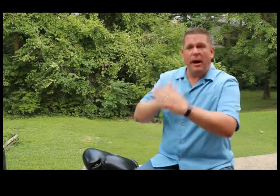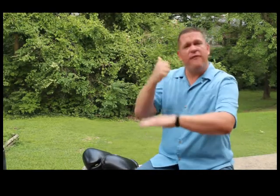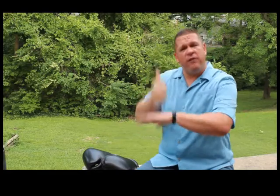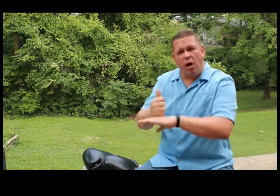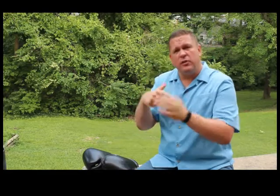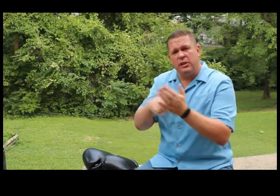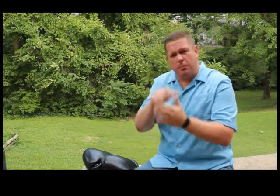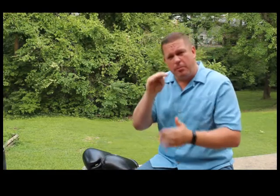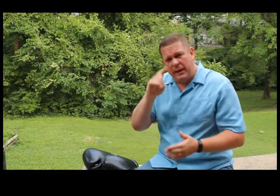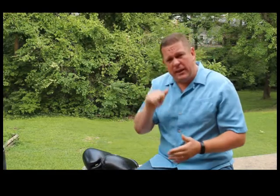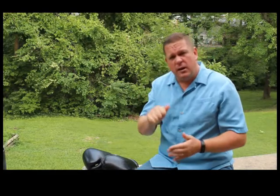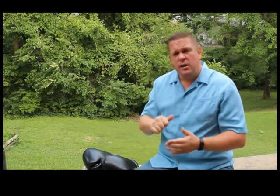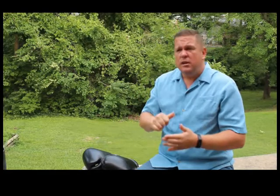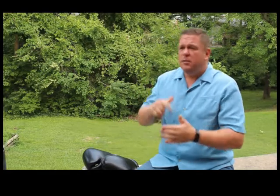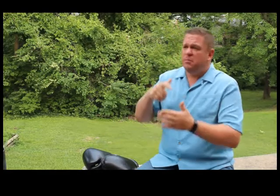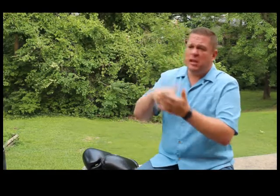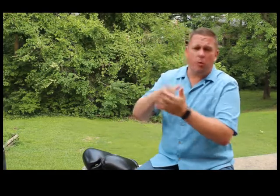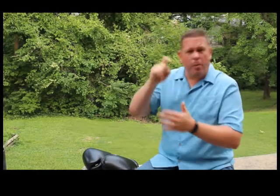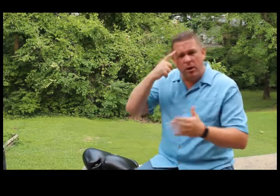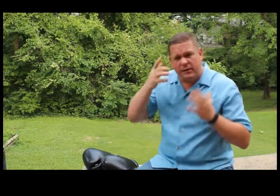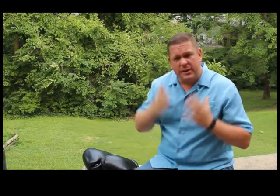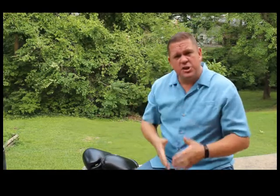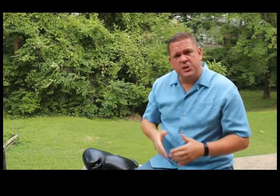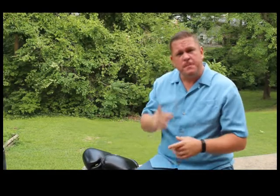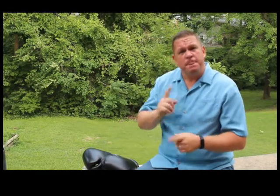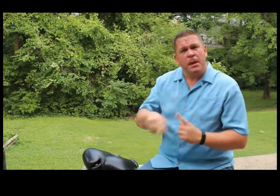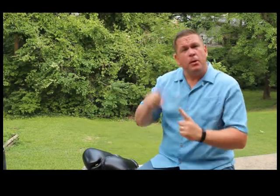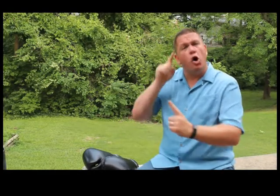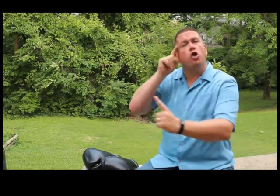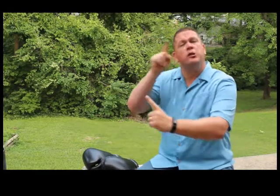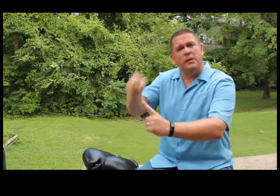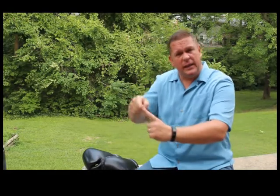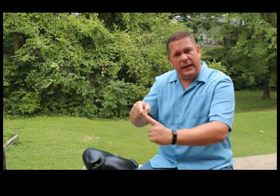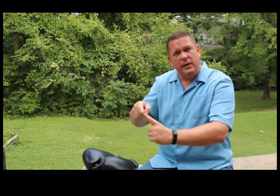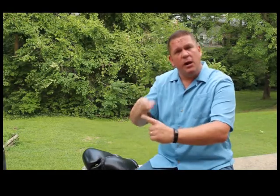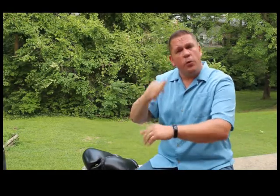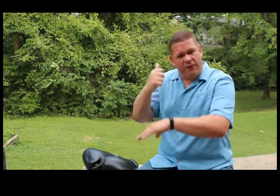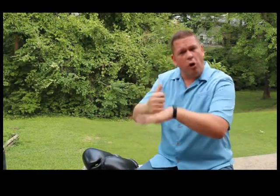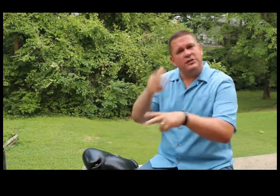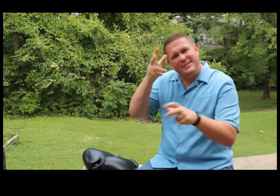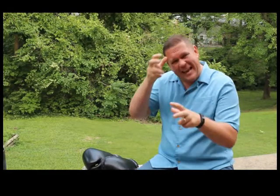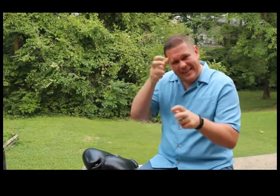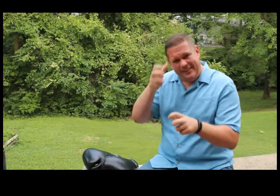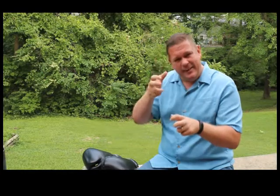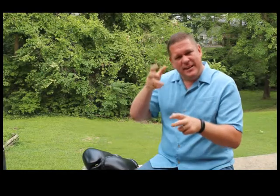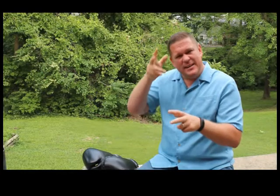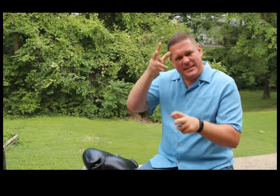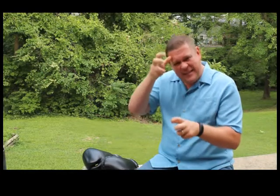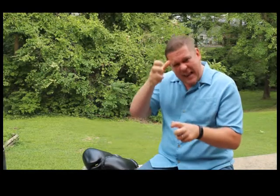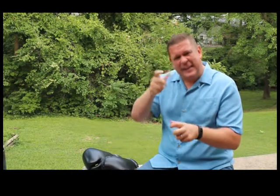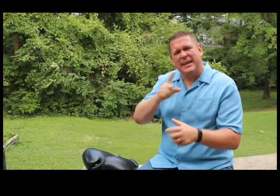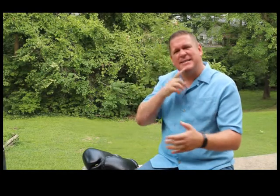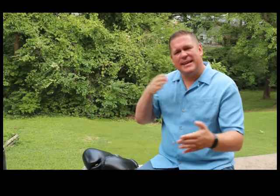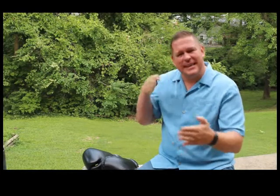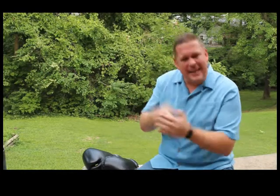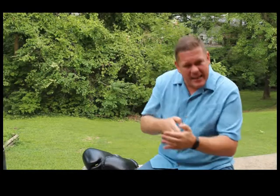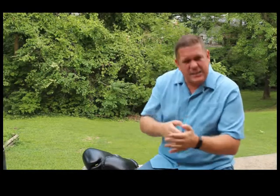might fault the liberal media, liberal politicians, but ultimately we fault Satan. Satan is against